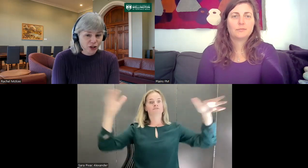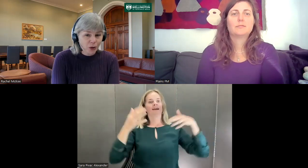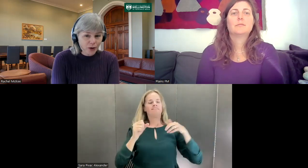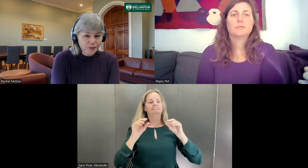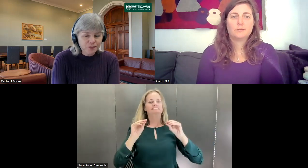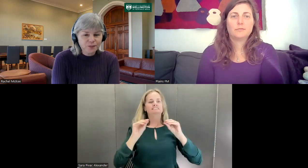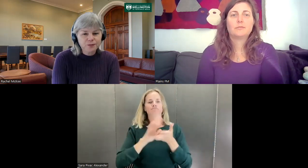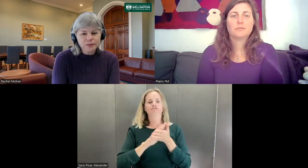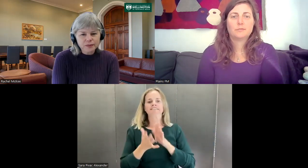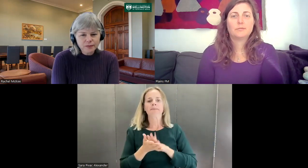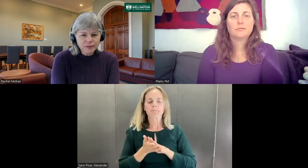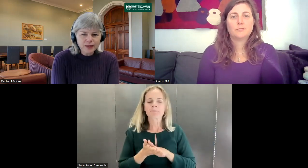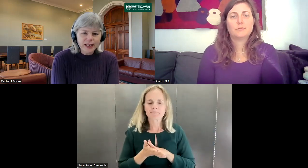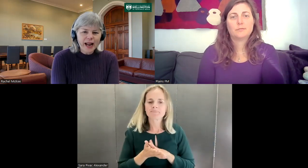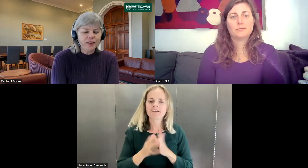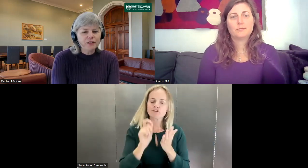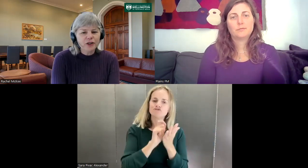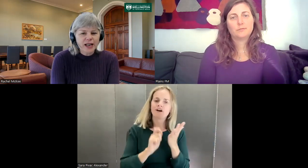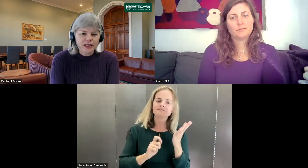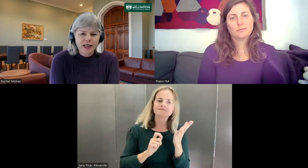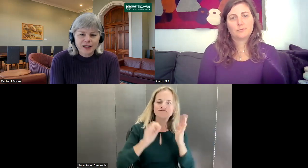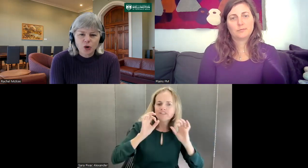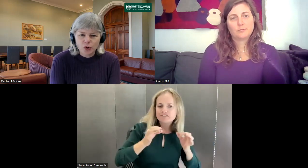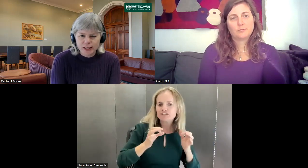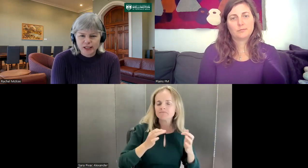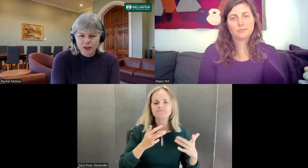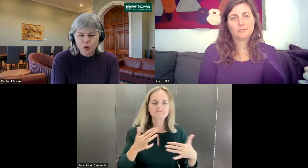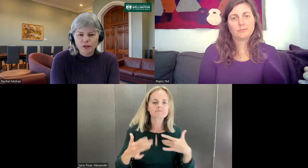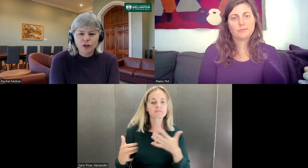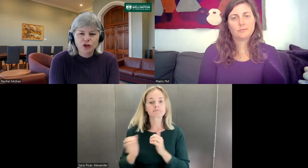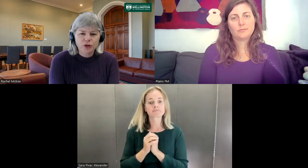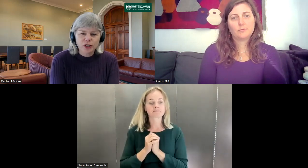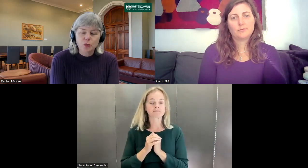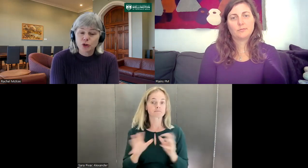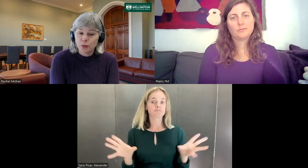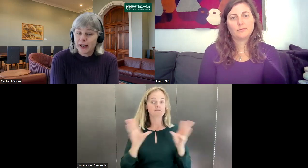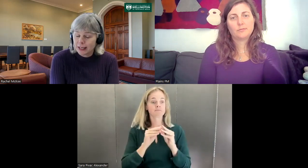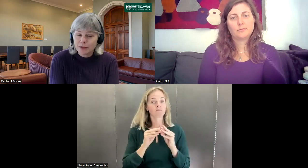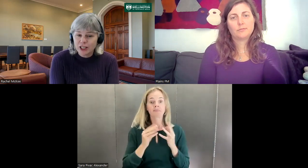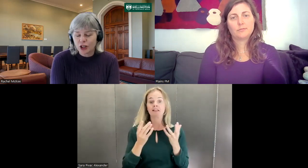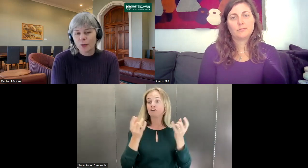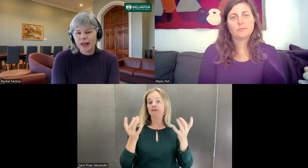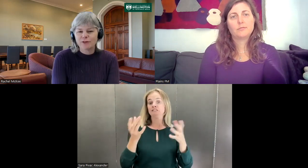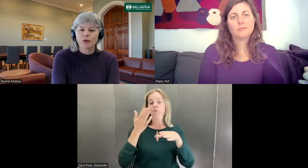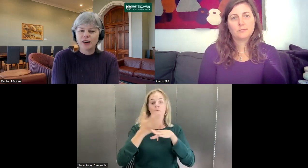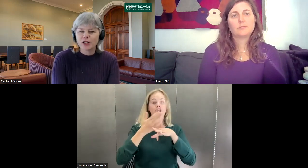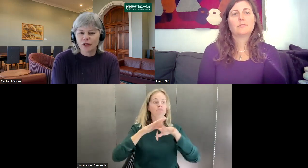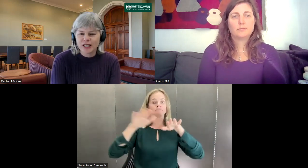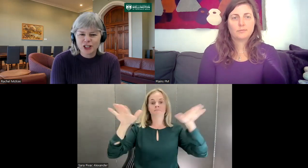so on. And at the very end, the last course is that all of those students will do practicum teaching, where they have to reflect on their teaching